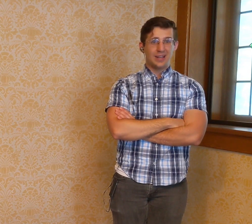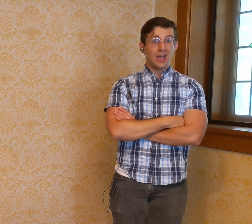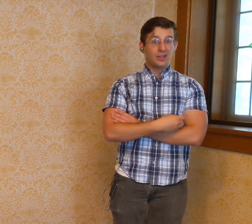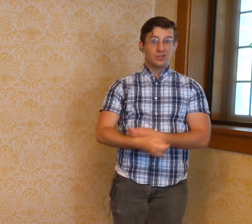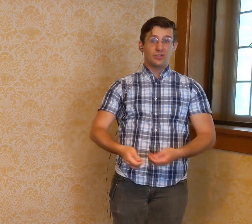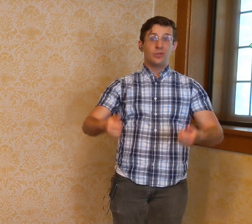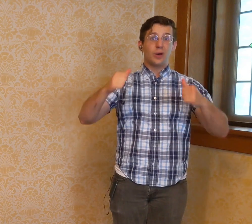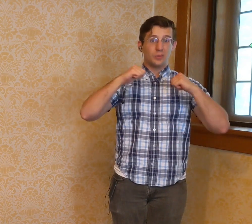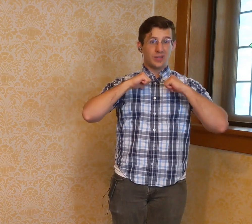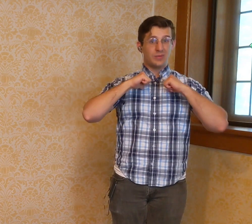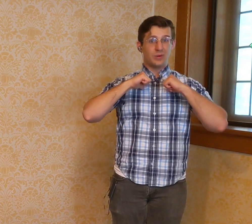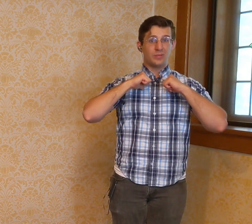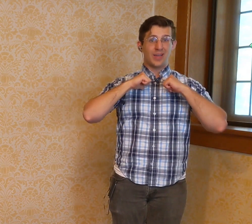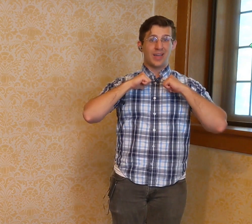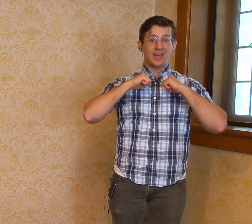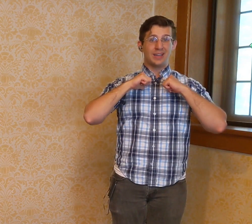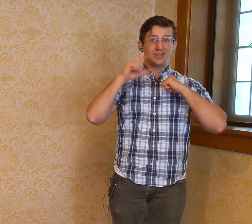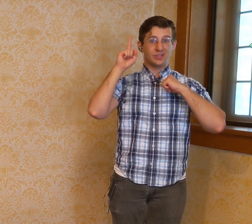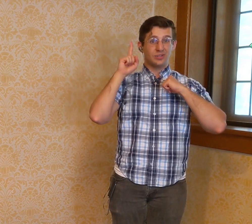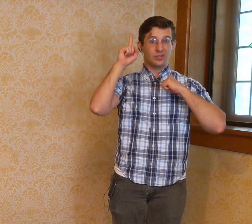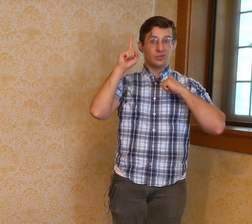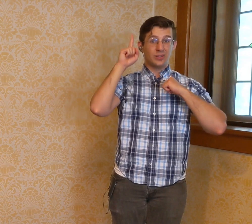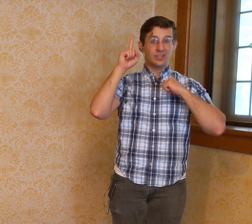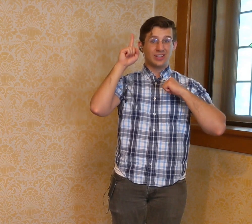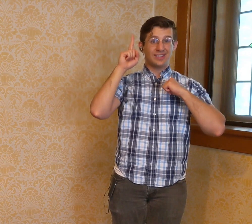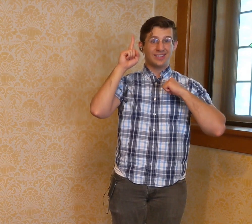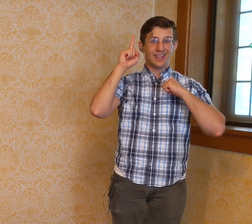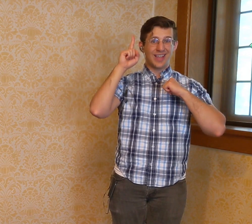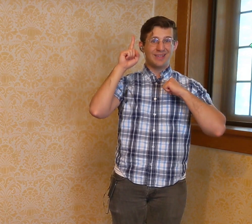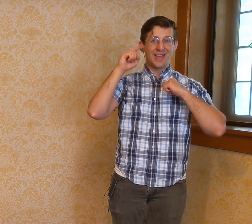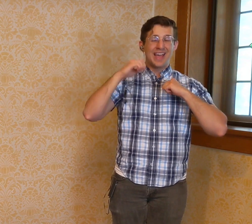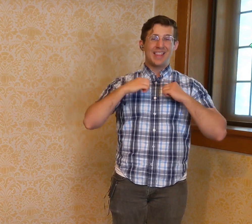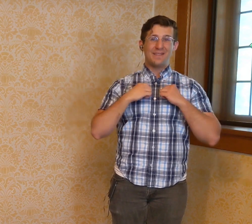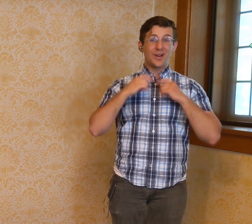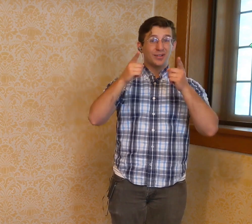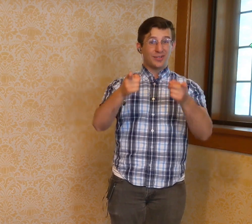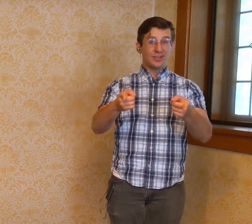to live. The angels are not sent into our world of pain, to make of all the